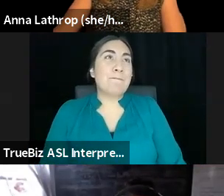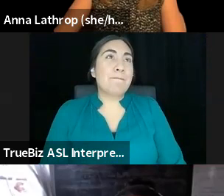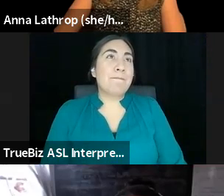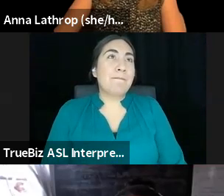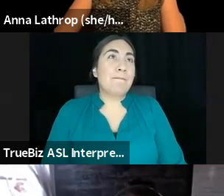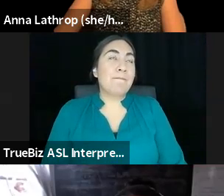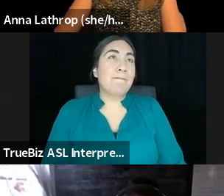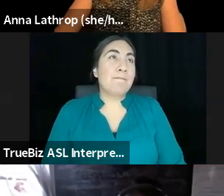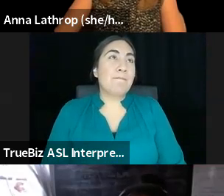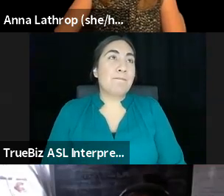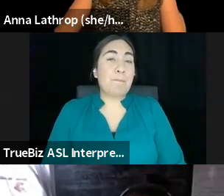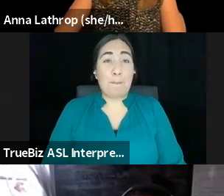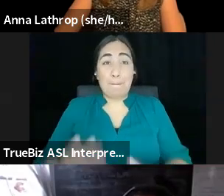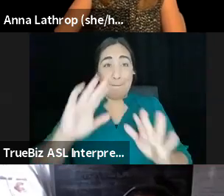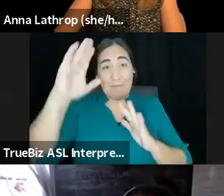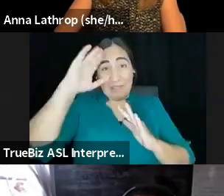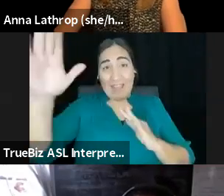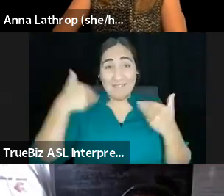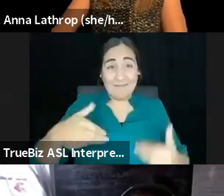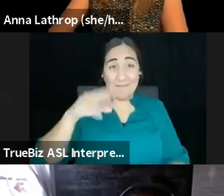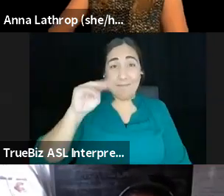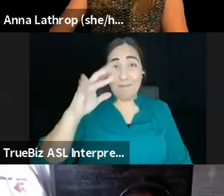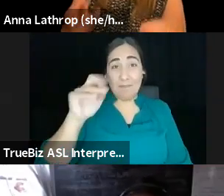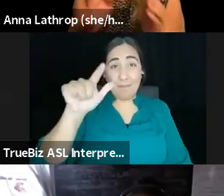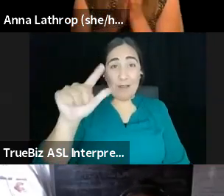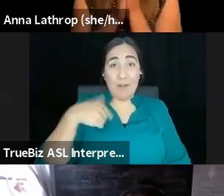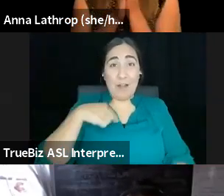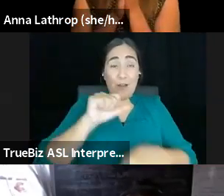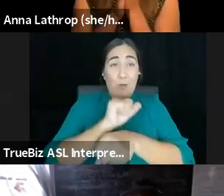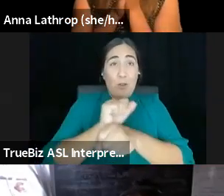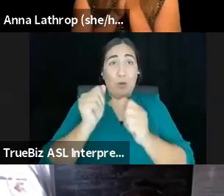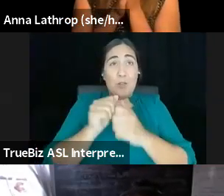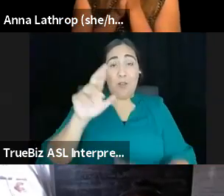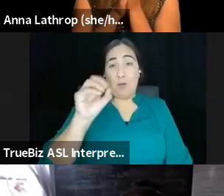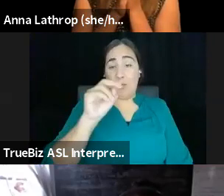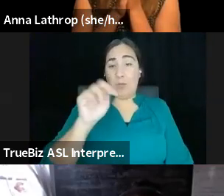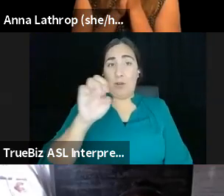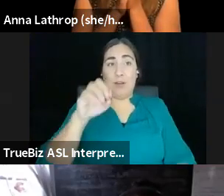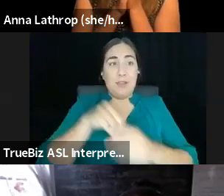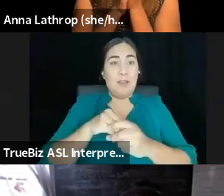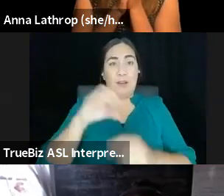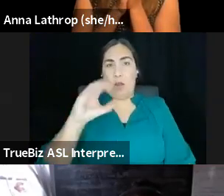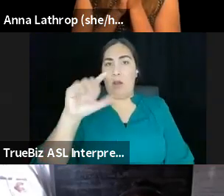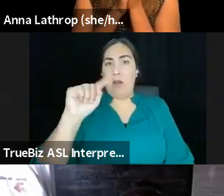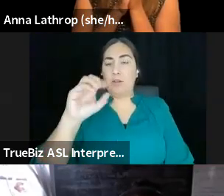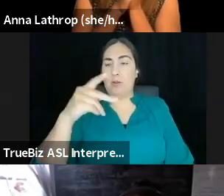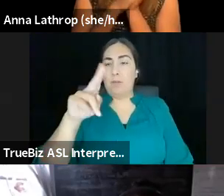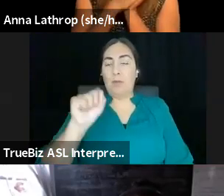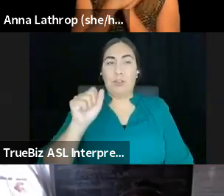Hi there. I'm Michael Francis. I work with Ronnie at Octopus Theatricals, um, and I'm business manager for Fiasco